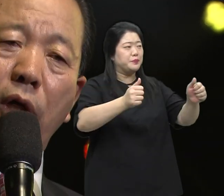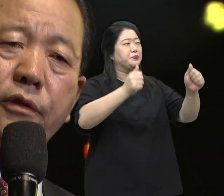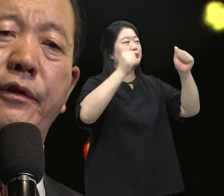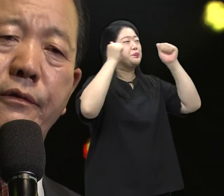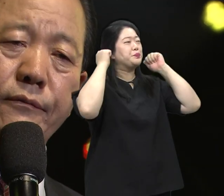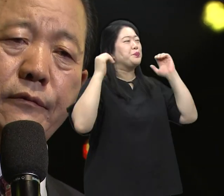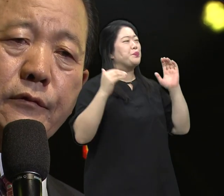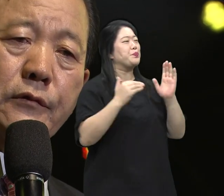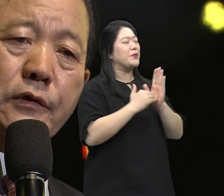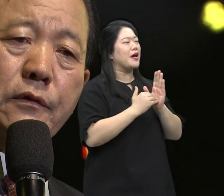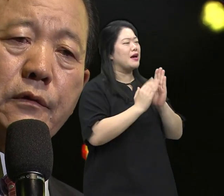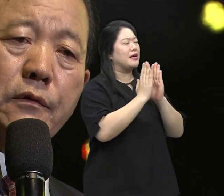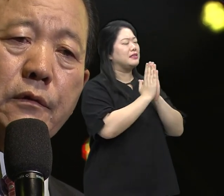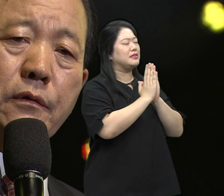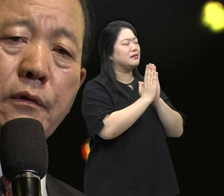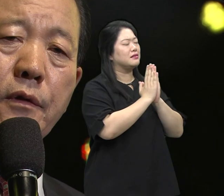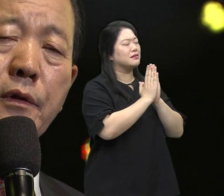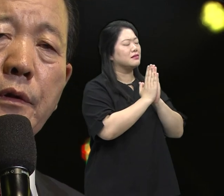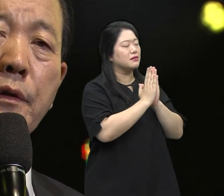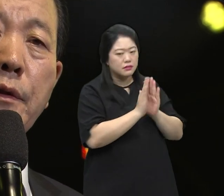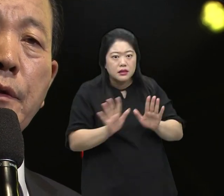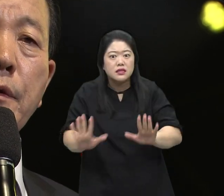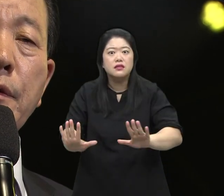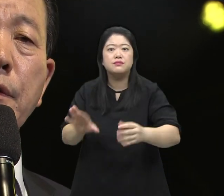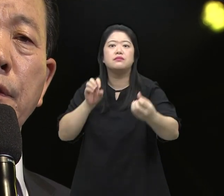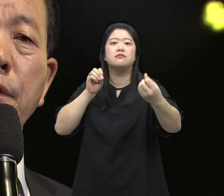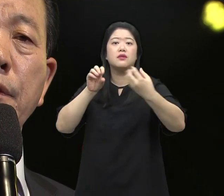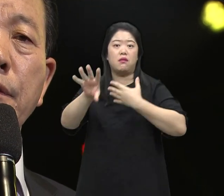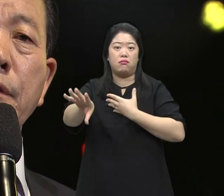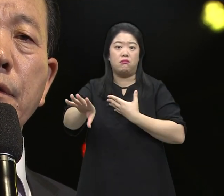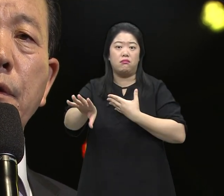And the day I graduated I prayed to God And that prayer was answered